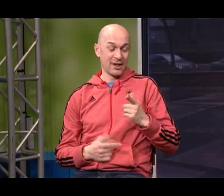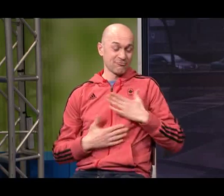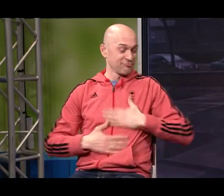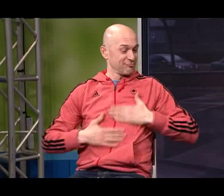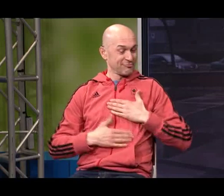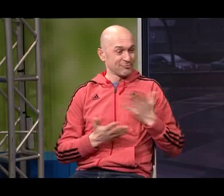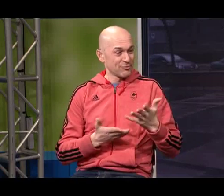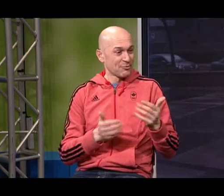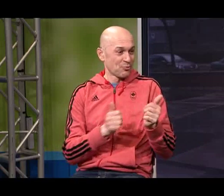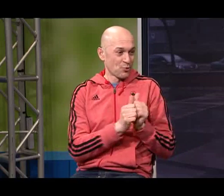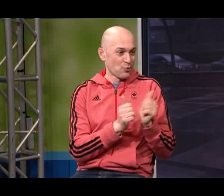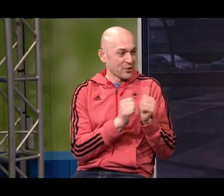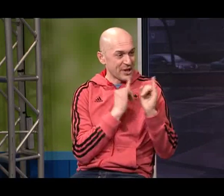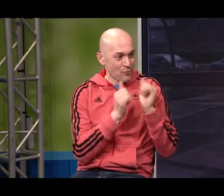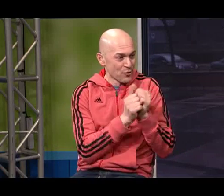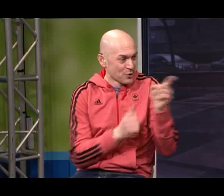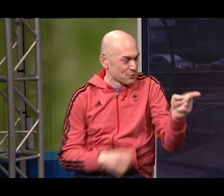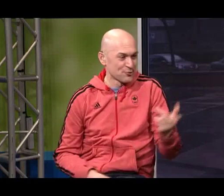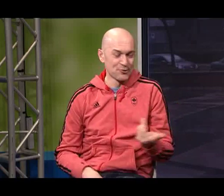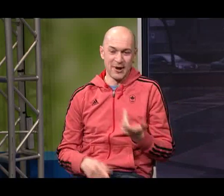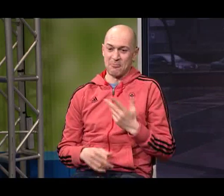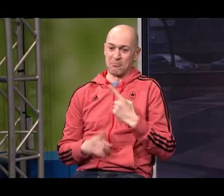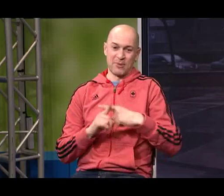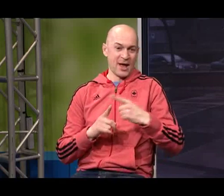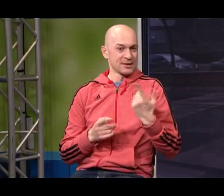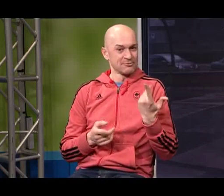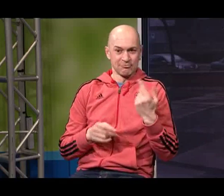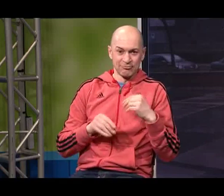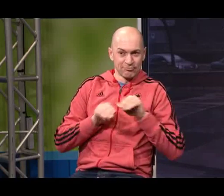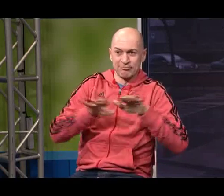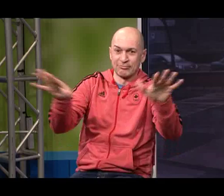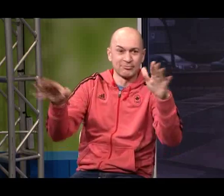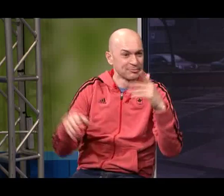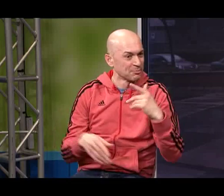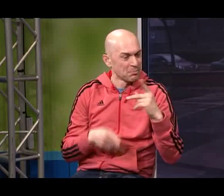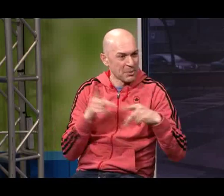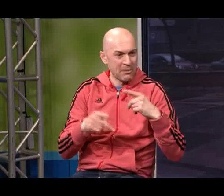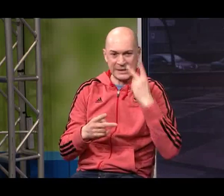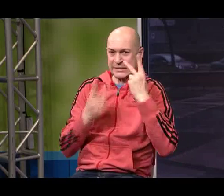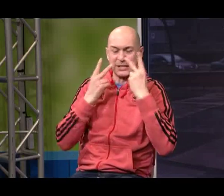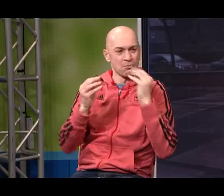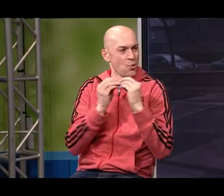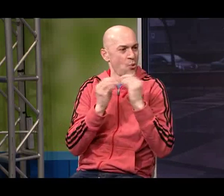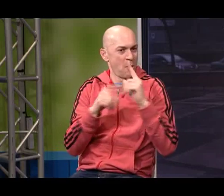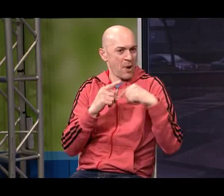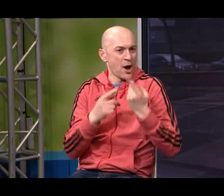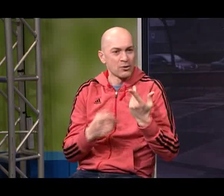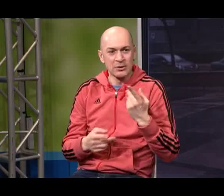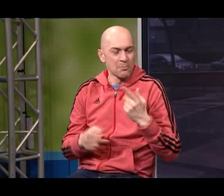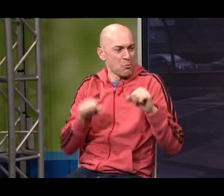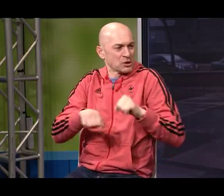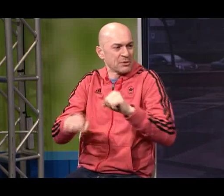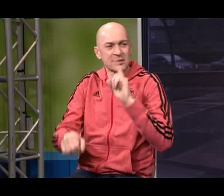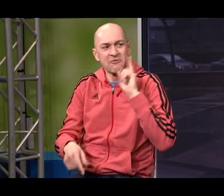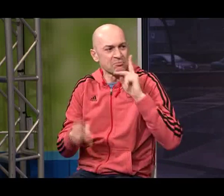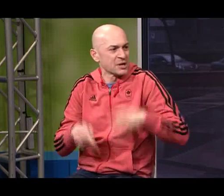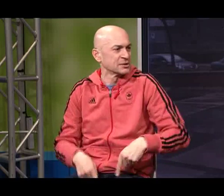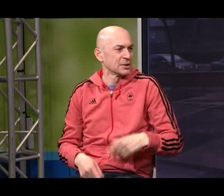has been a fantastic opportunity I enjoyed the interview And talking to you about what I do And I hope that more people, you know, will